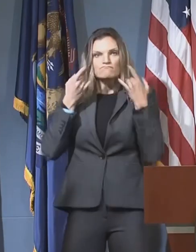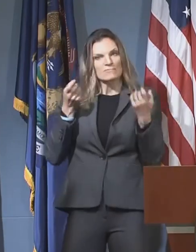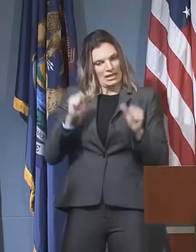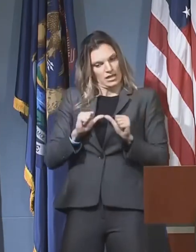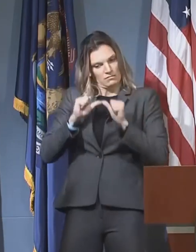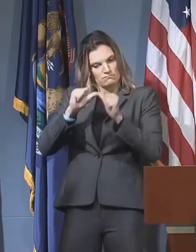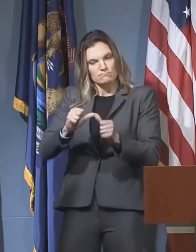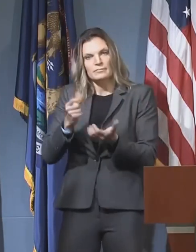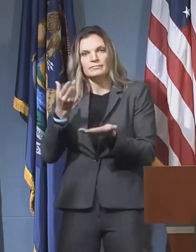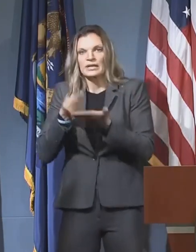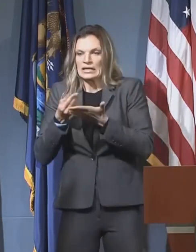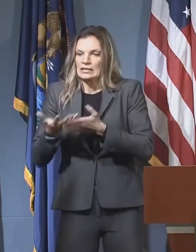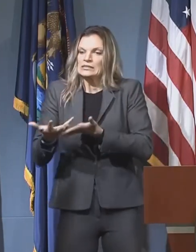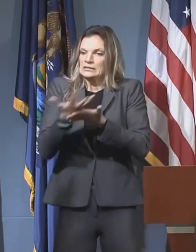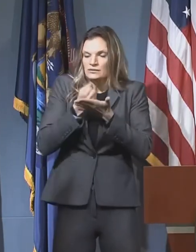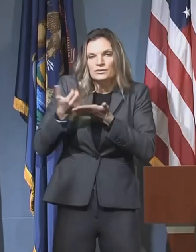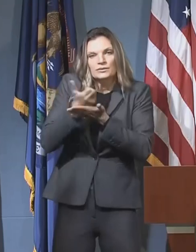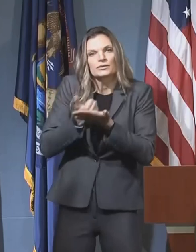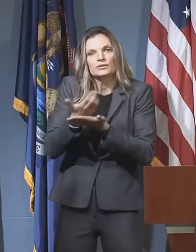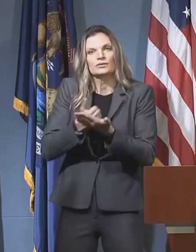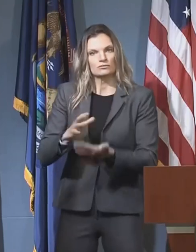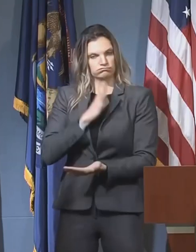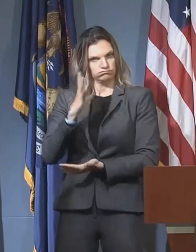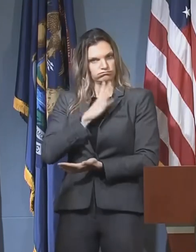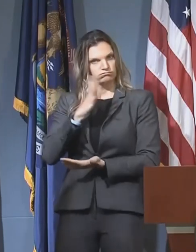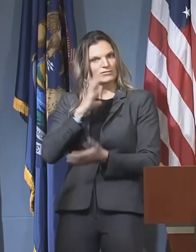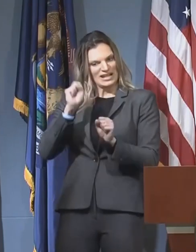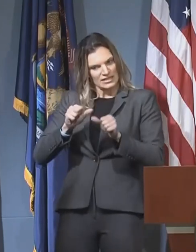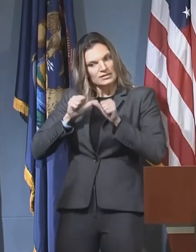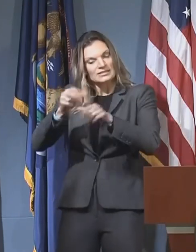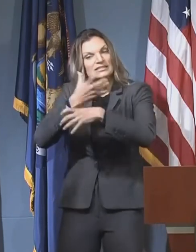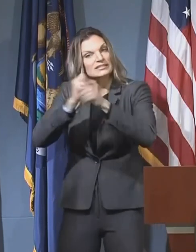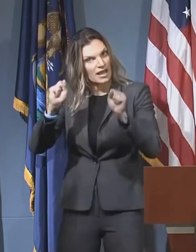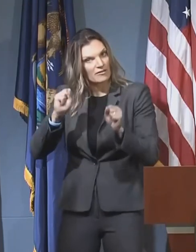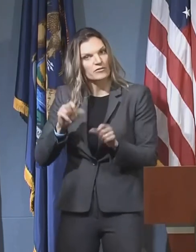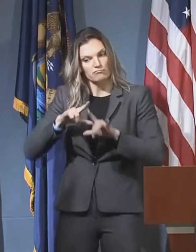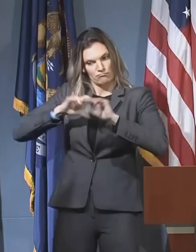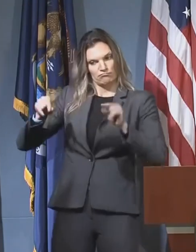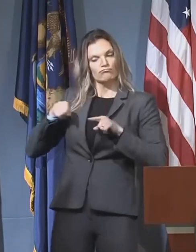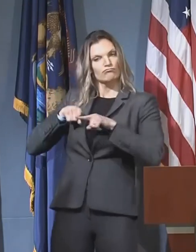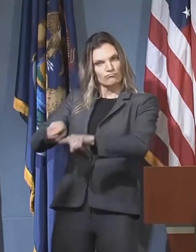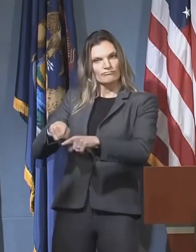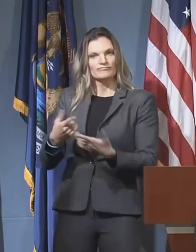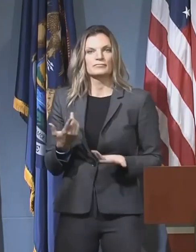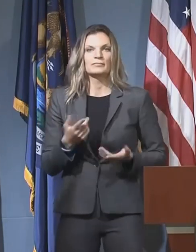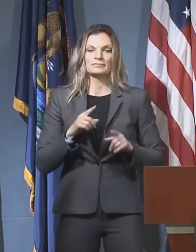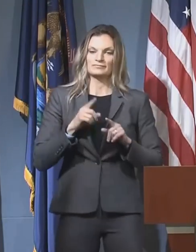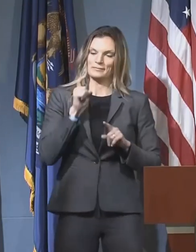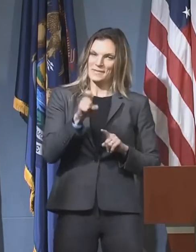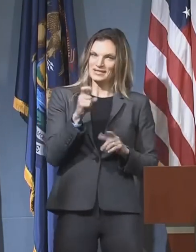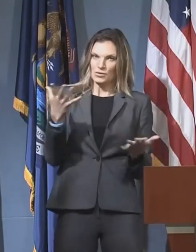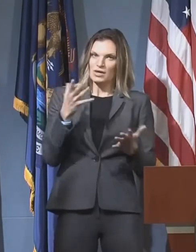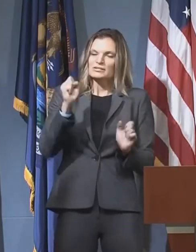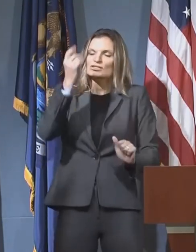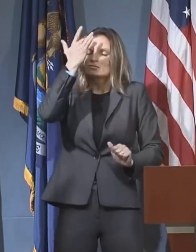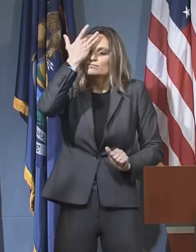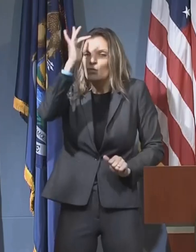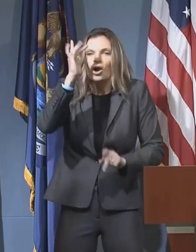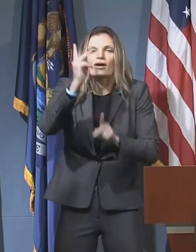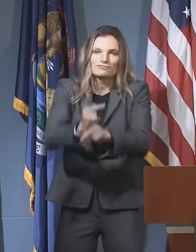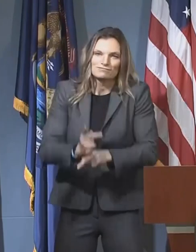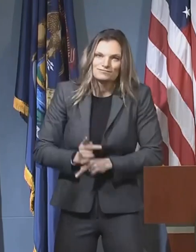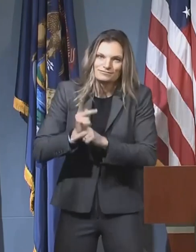that. We can reengage in some of these other ways, but we have to do it. We have to be smart about it. And so there are a number of